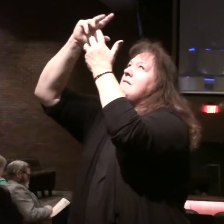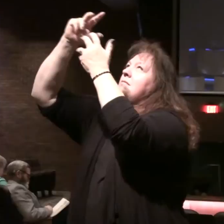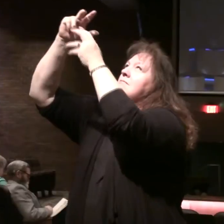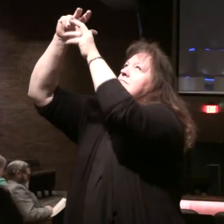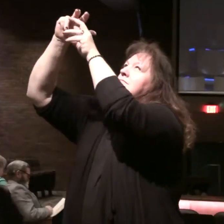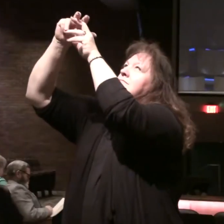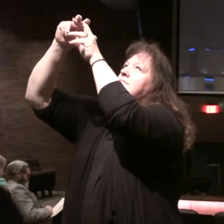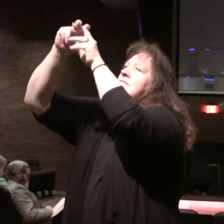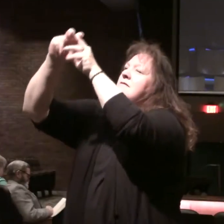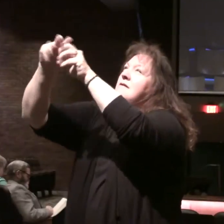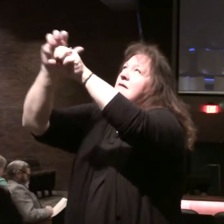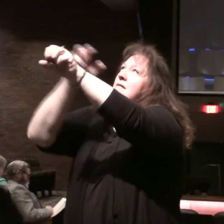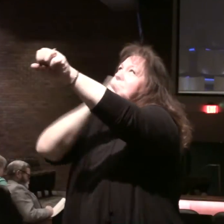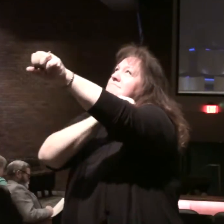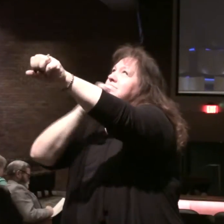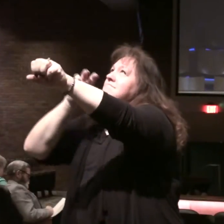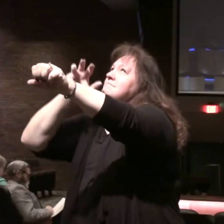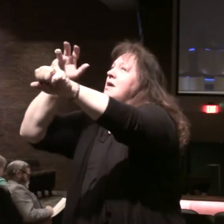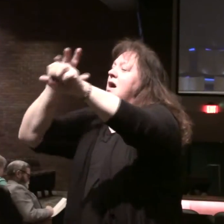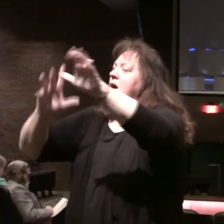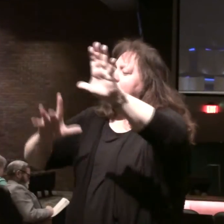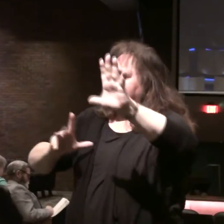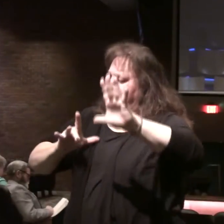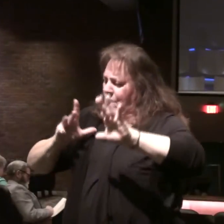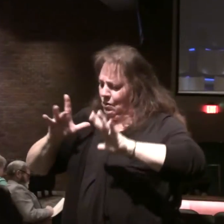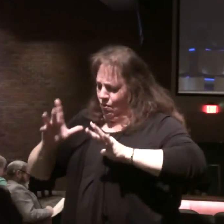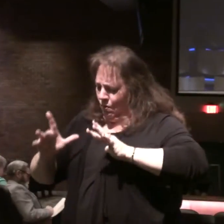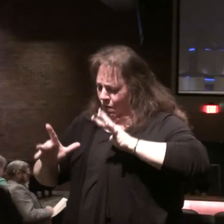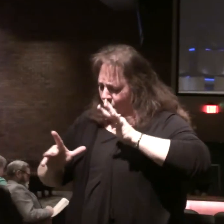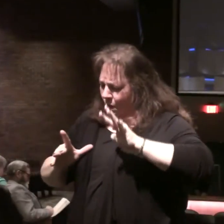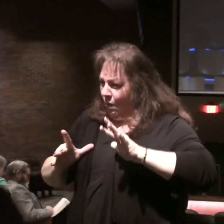with power and great glory.